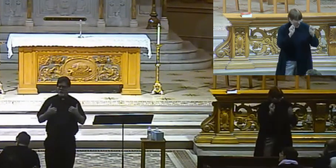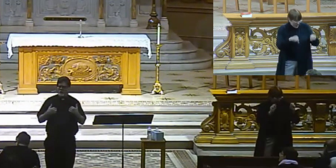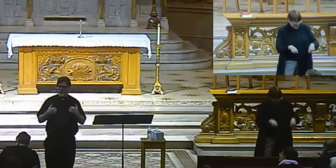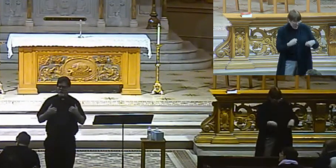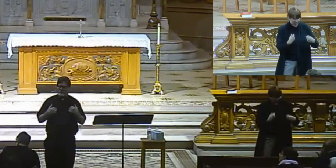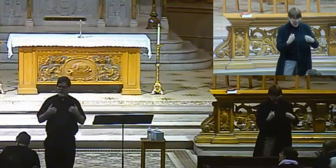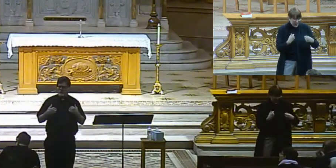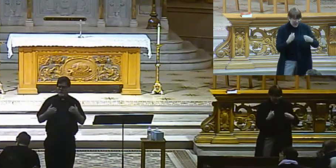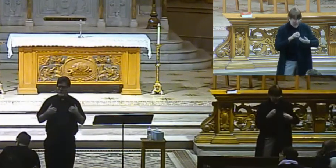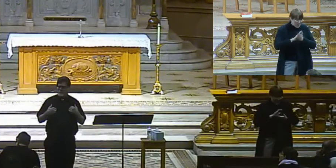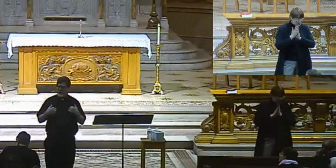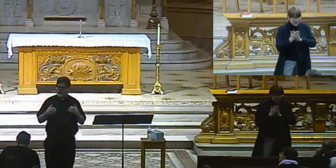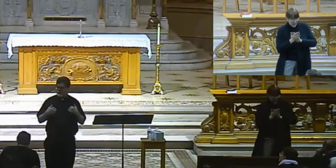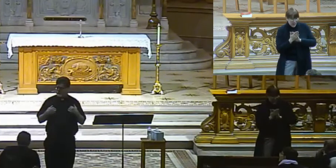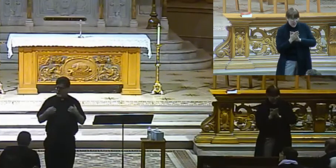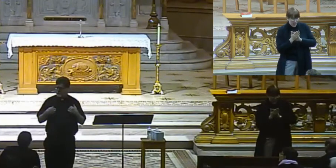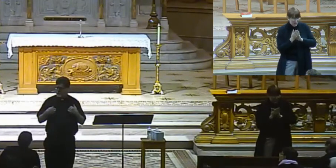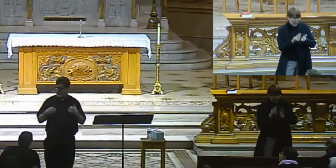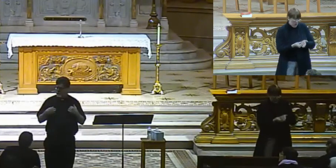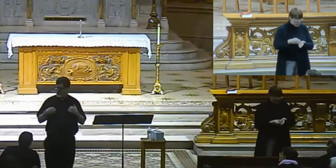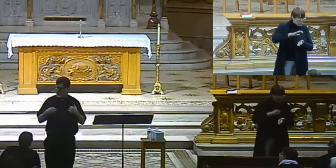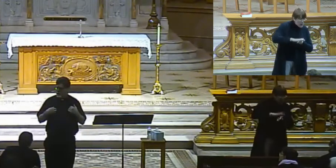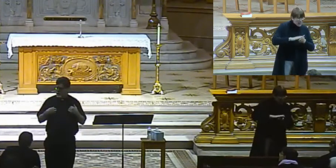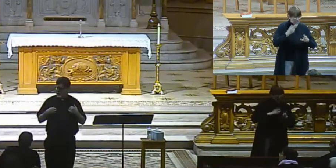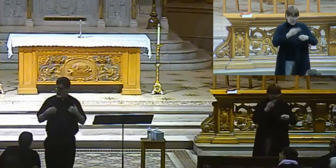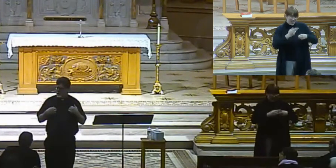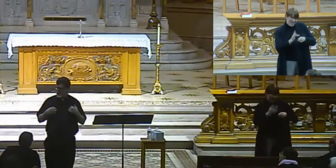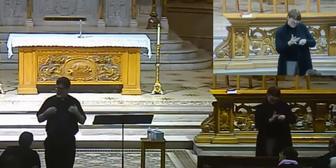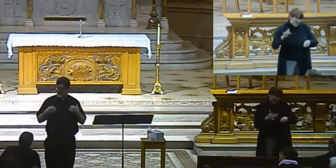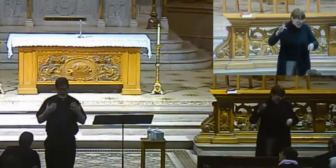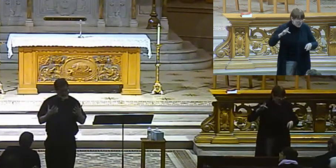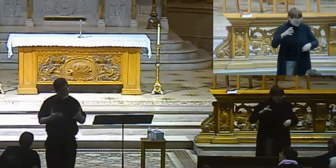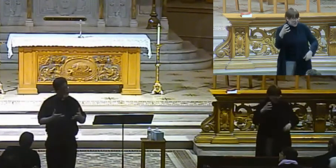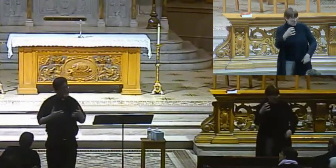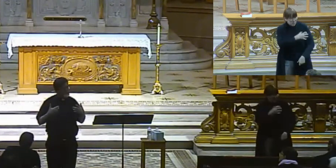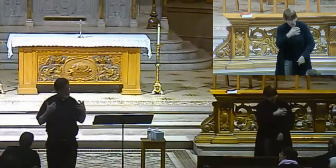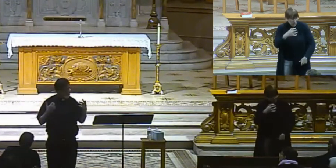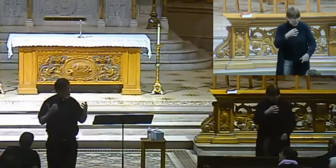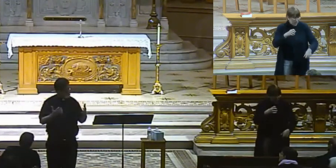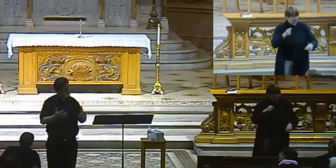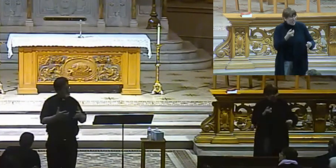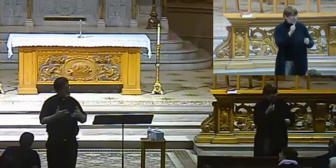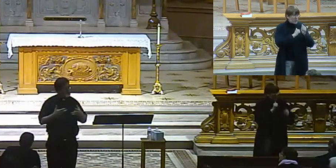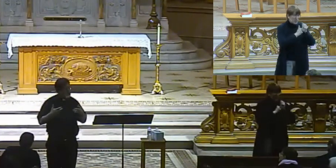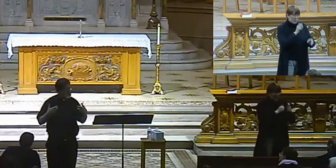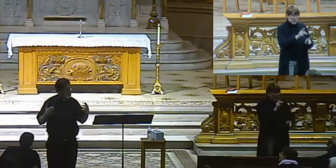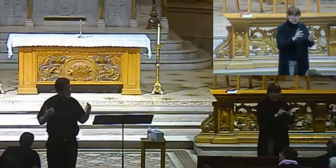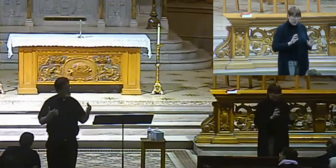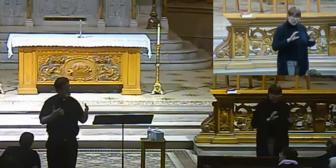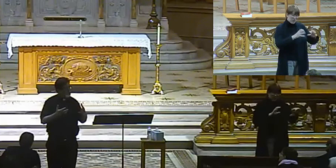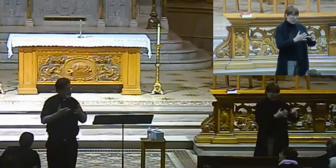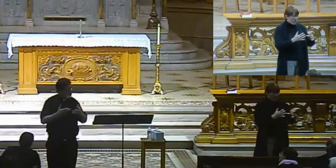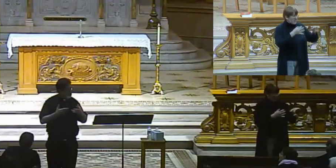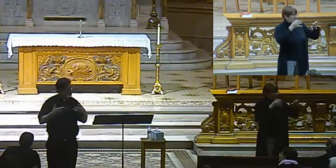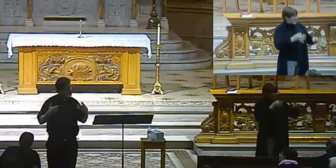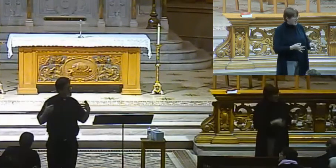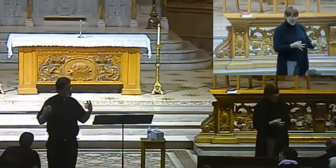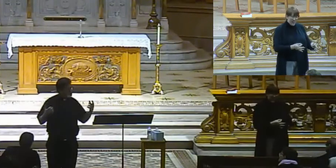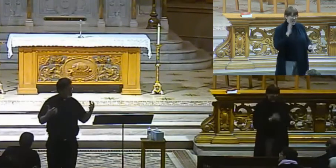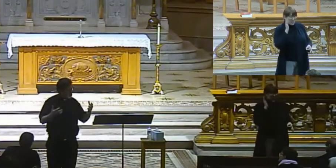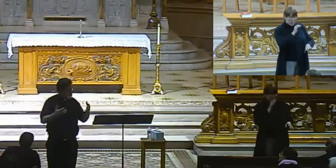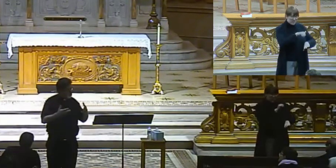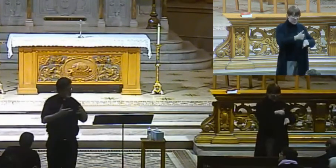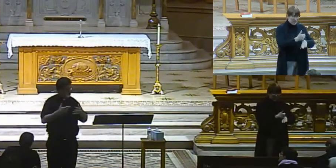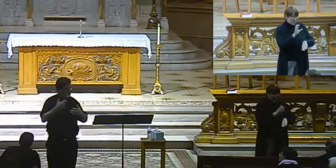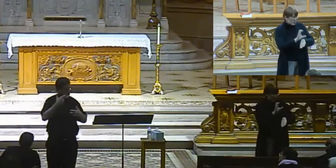wealthy and famous and powerful. All right? So that's what they do. That's what they do. They decide they're going to found this